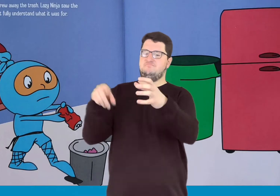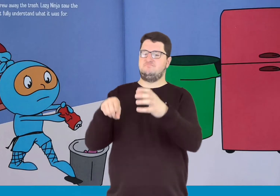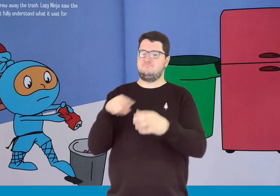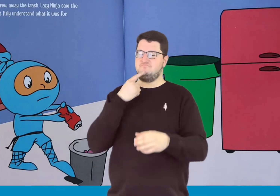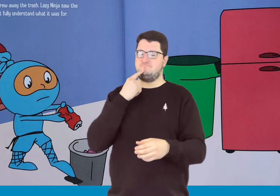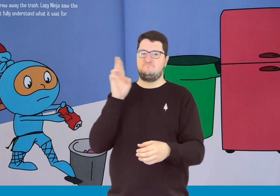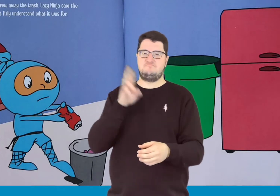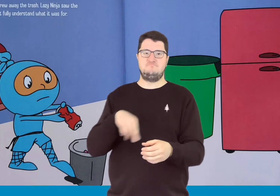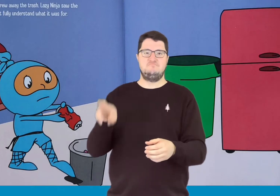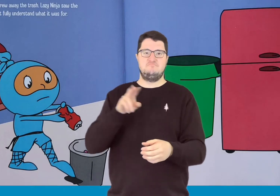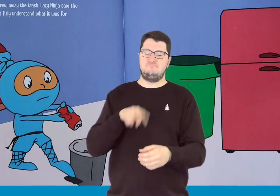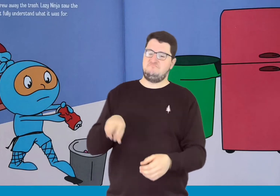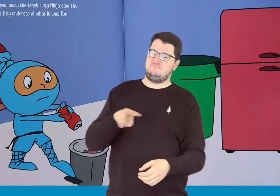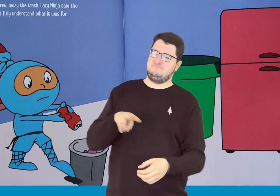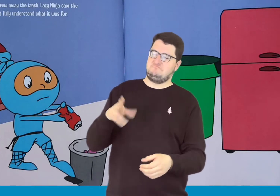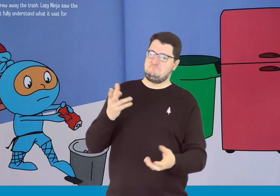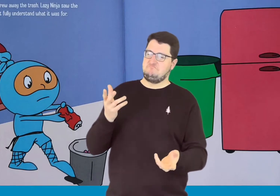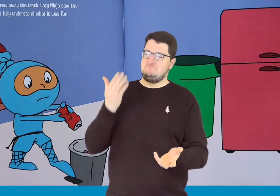but didn't fully understand what it was for.